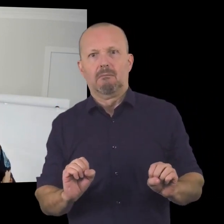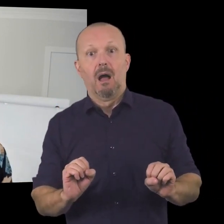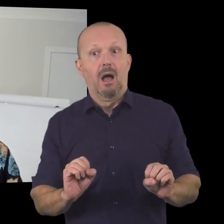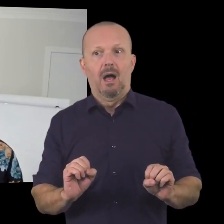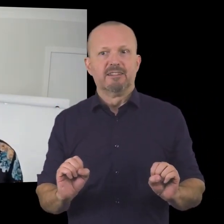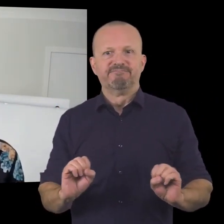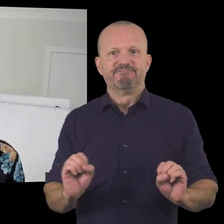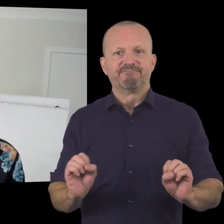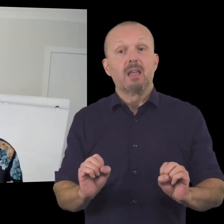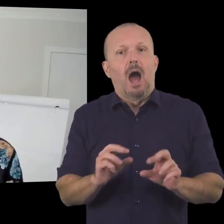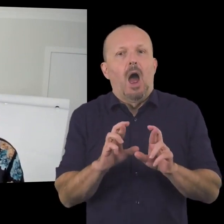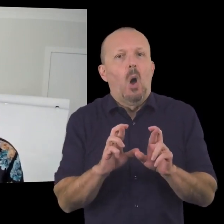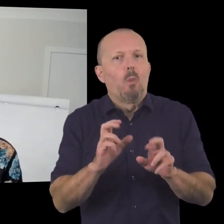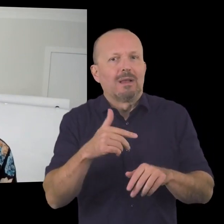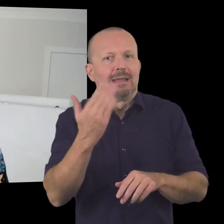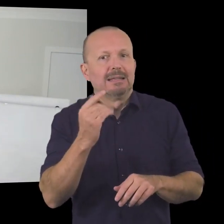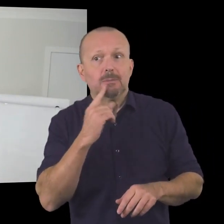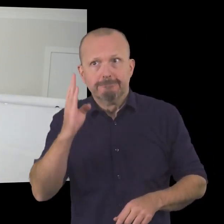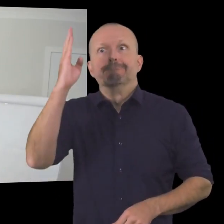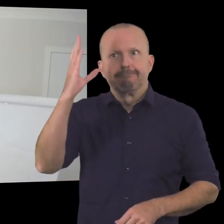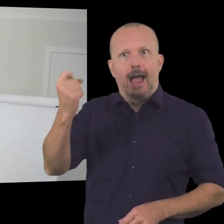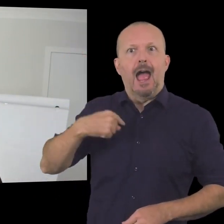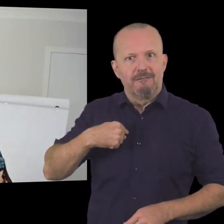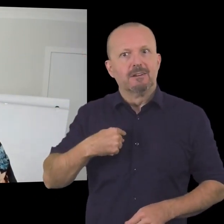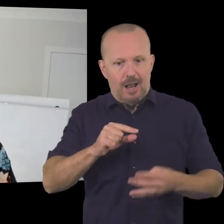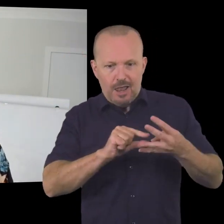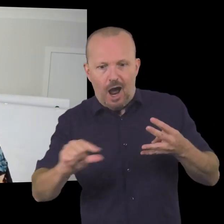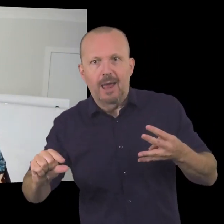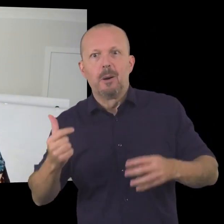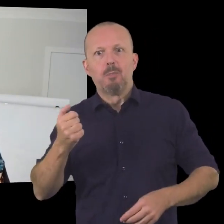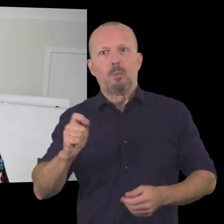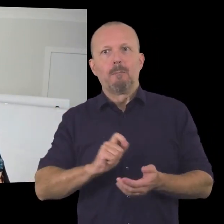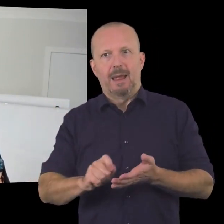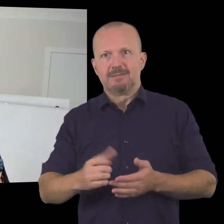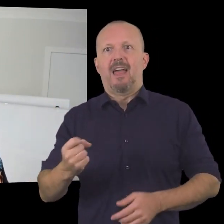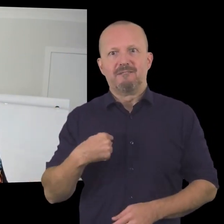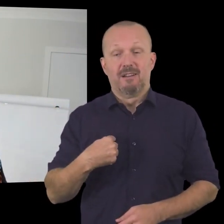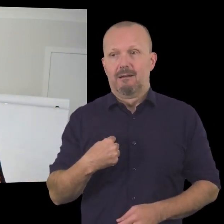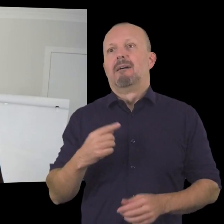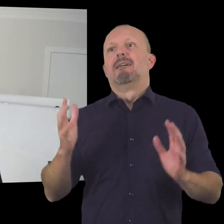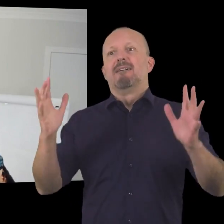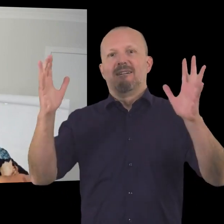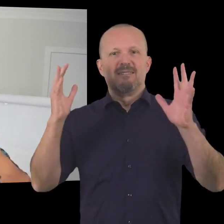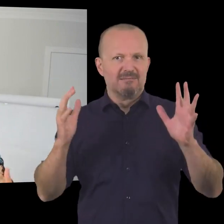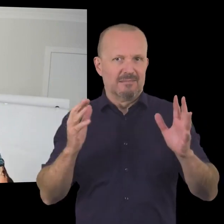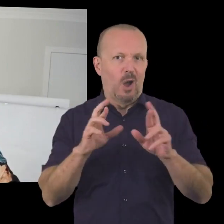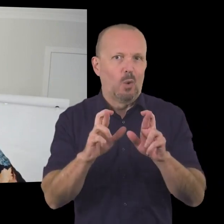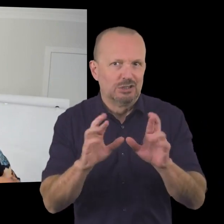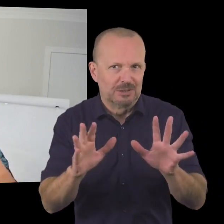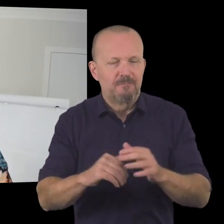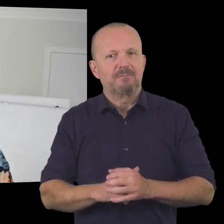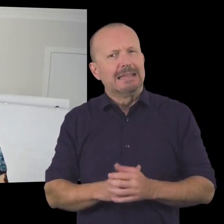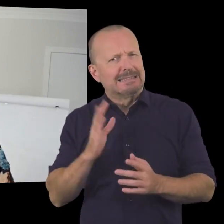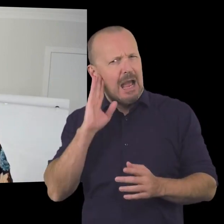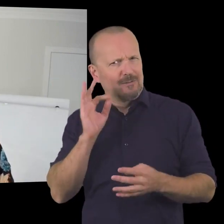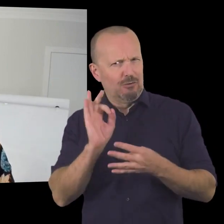yes i have a line in my budget for ballpoint pens and it sounds uh like a very detailed budget but here's the thinking